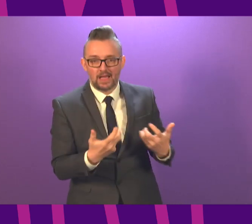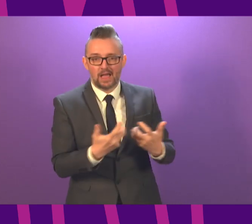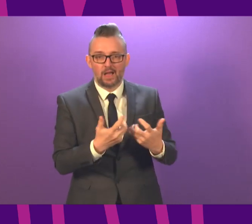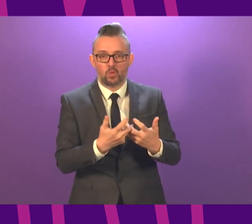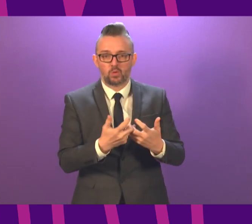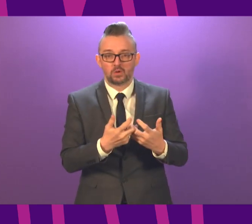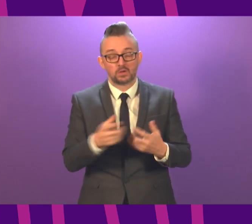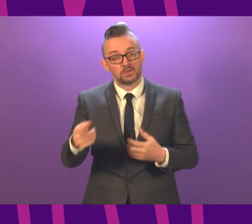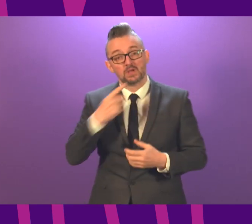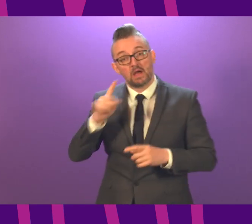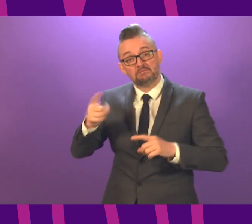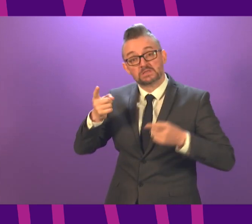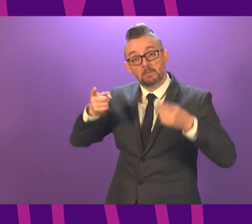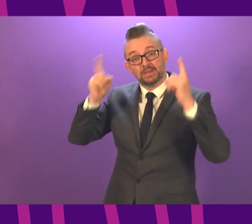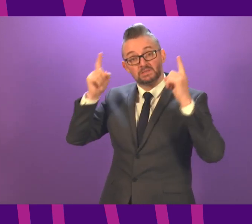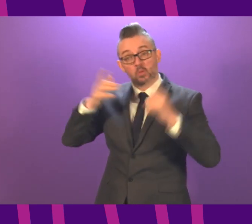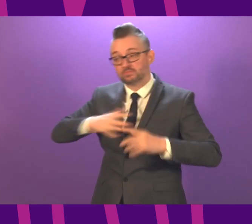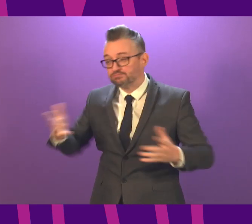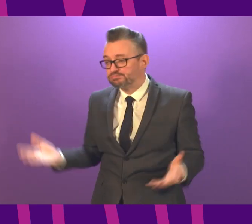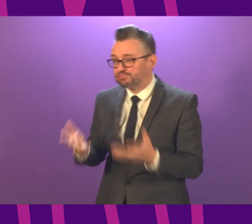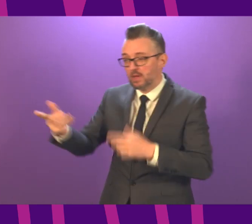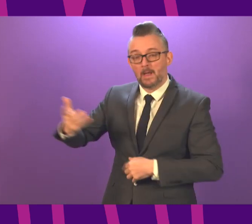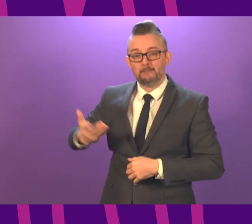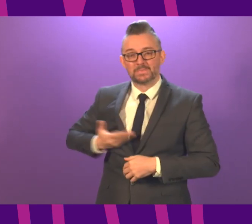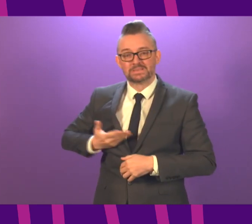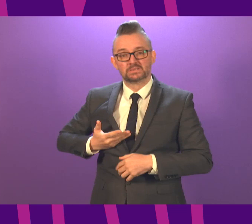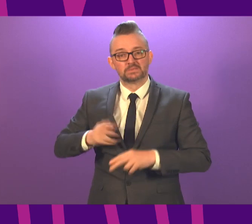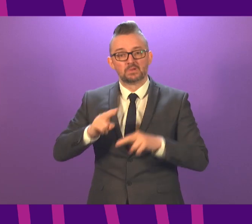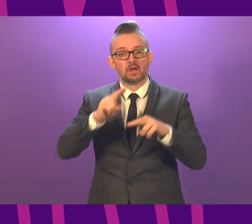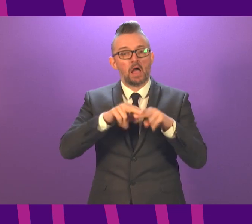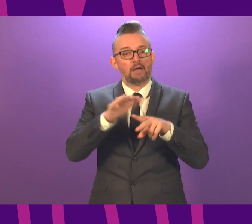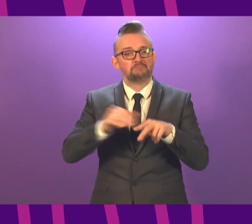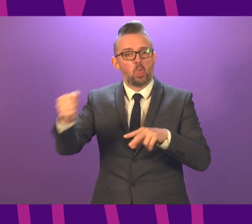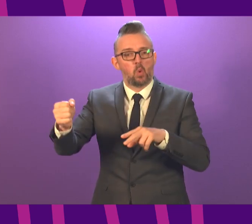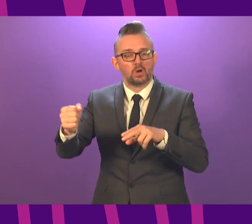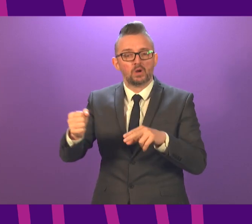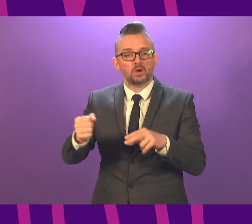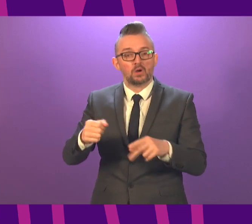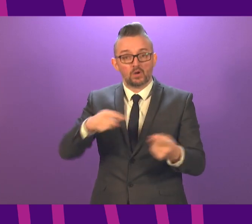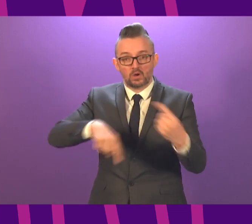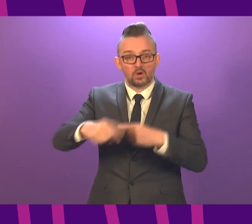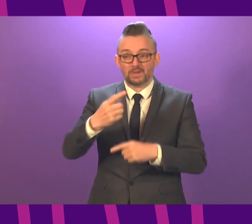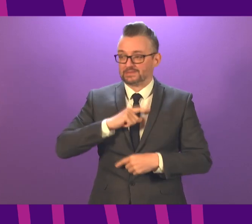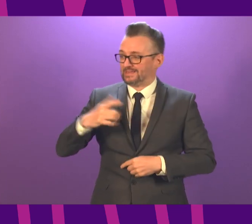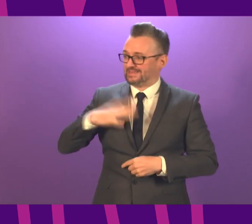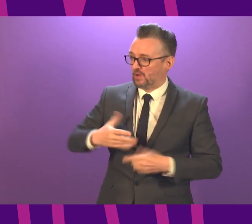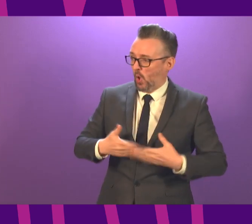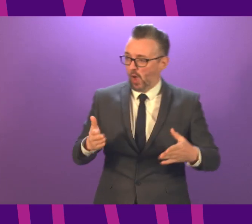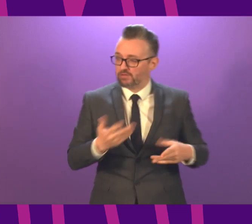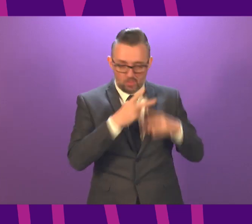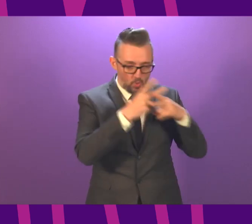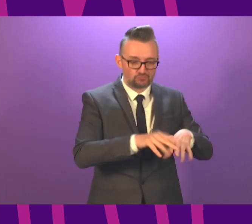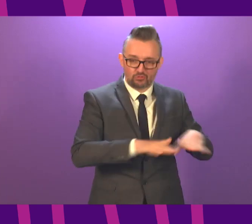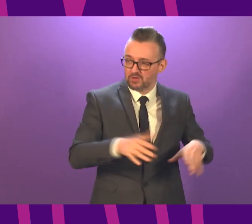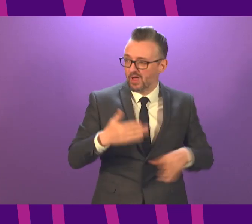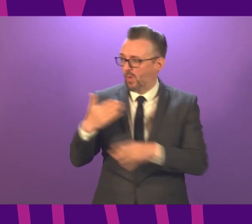does the First Minister have a plan to encourage all businesses to furlough all working parents who need to take time off to support